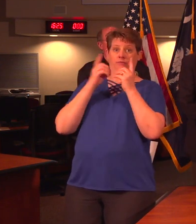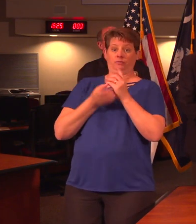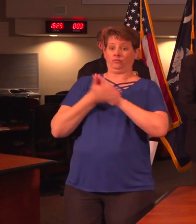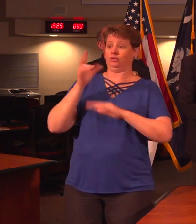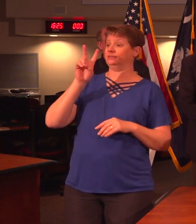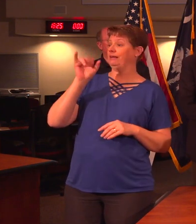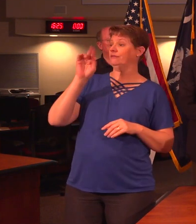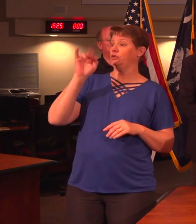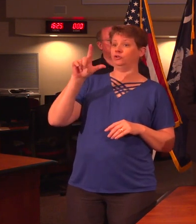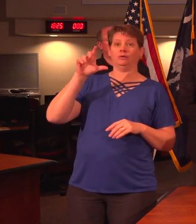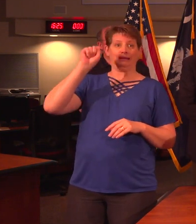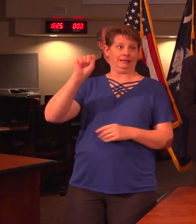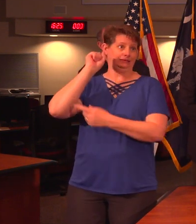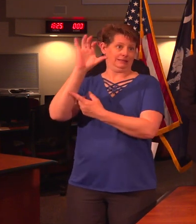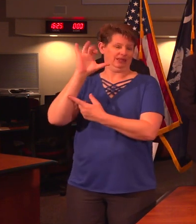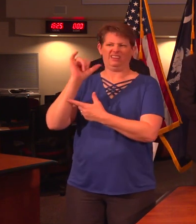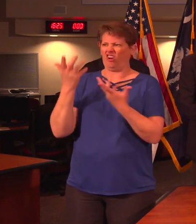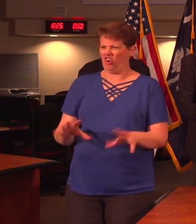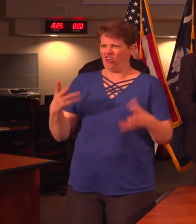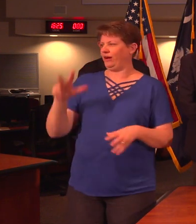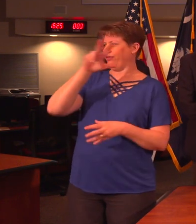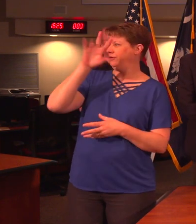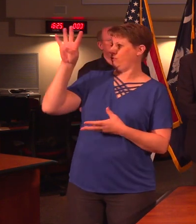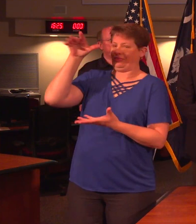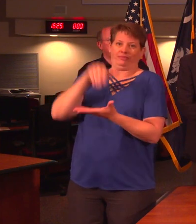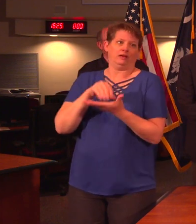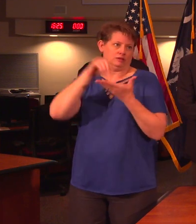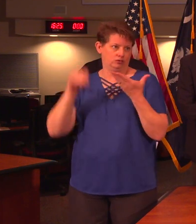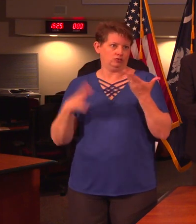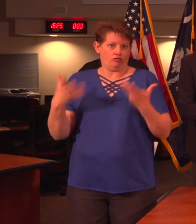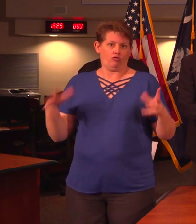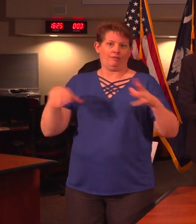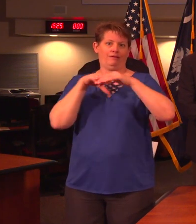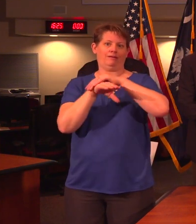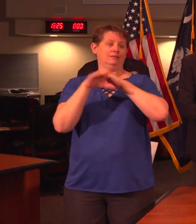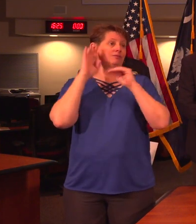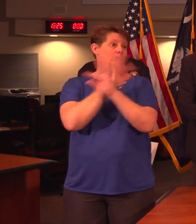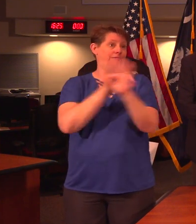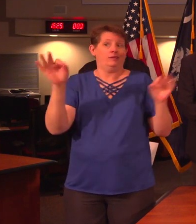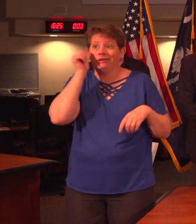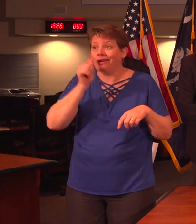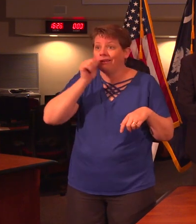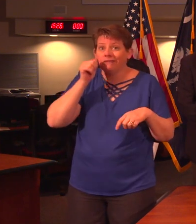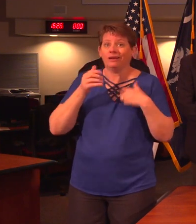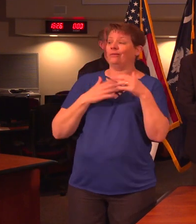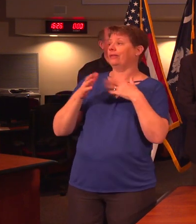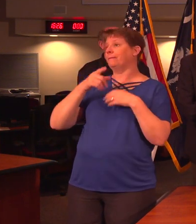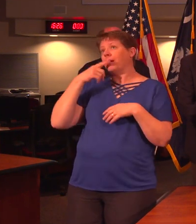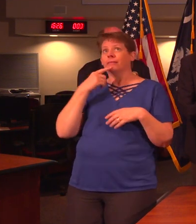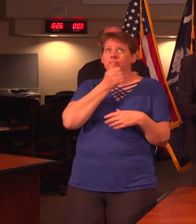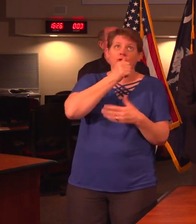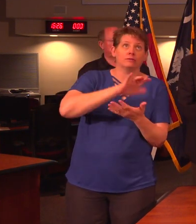is already a program that some 34,000 students across our state access for free each day, whether they're public school,